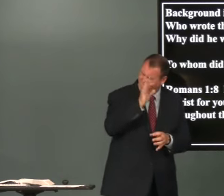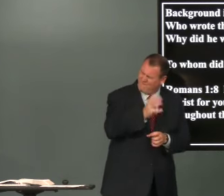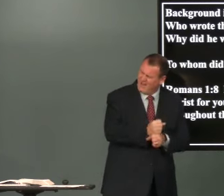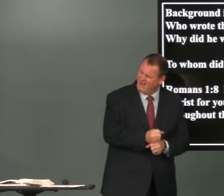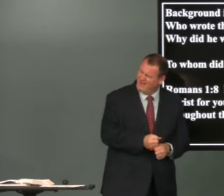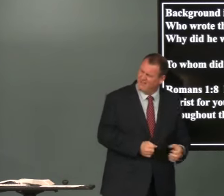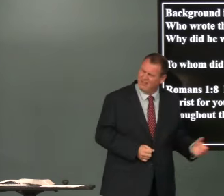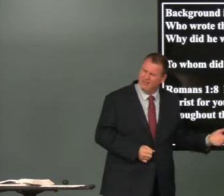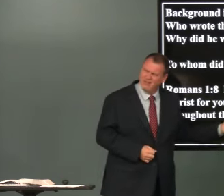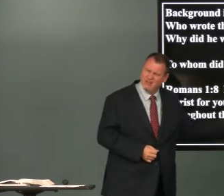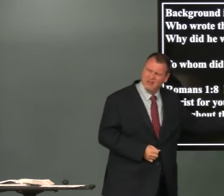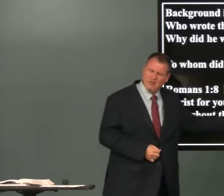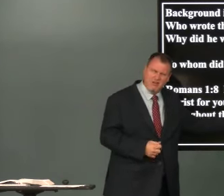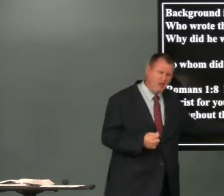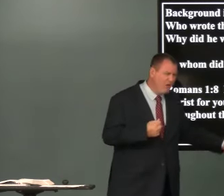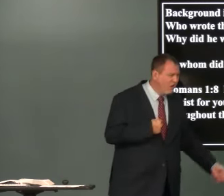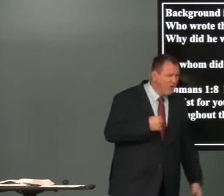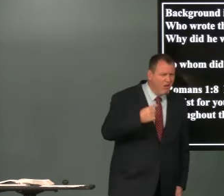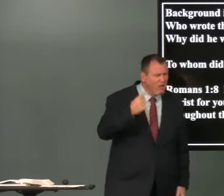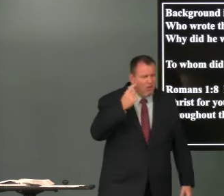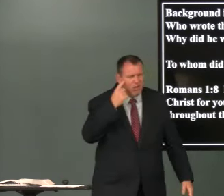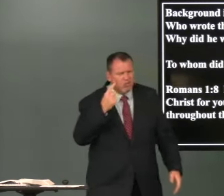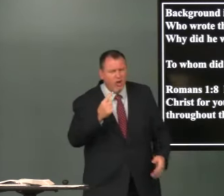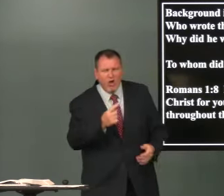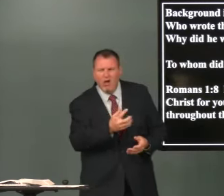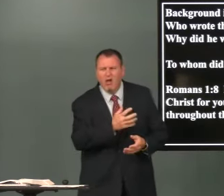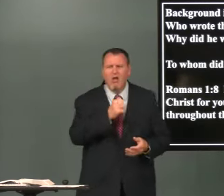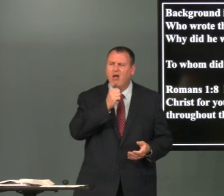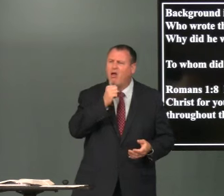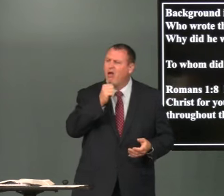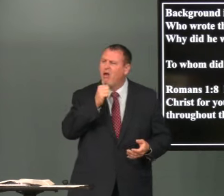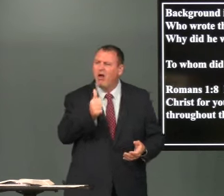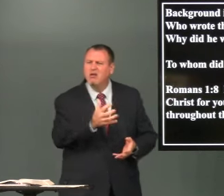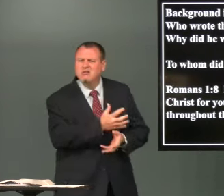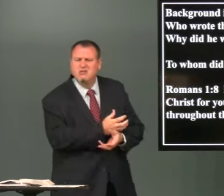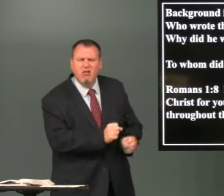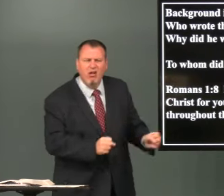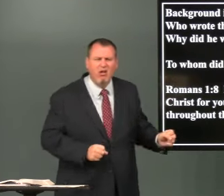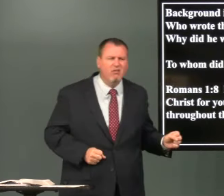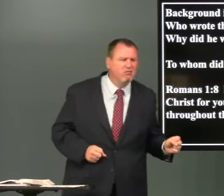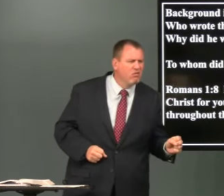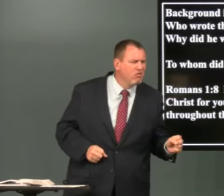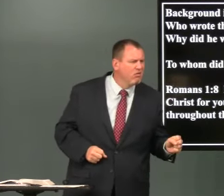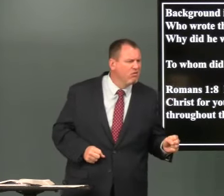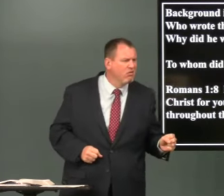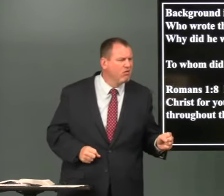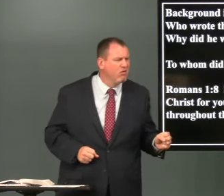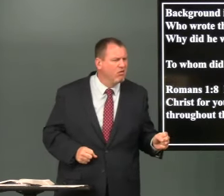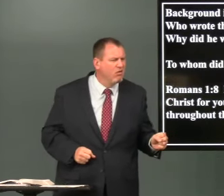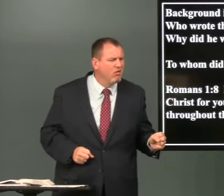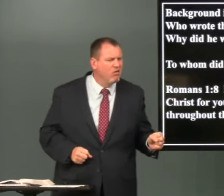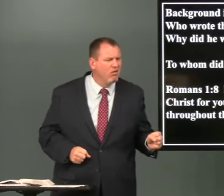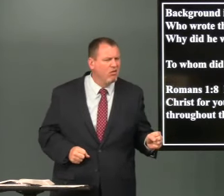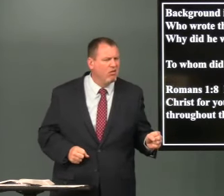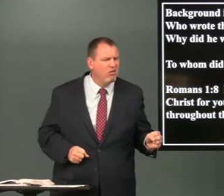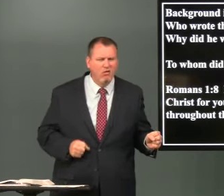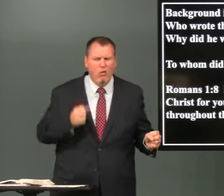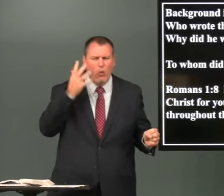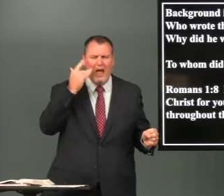what what is he talking about your faith i thought he was talking to people who were unsaved